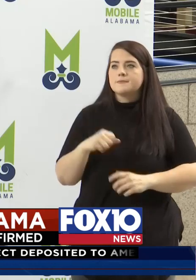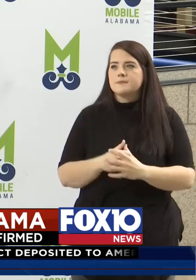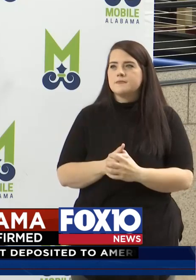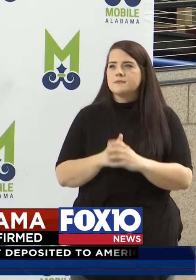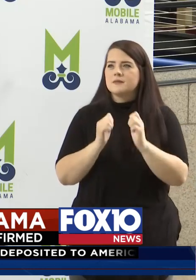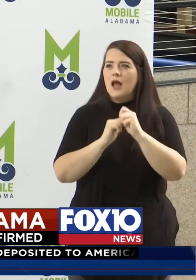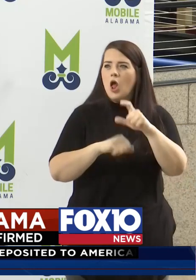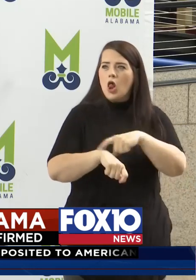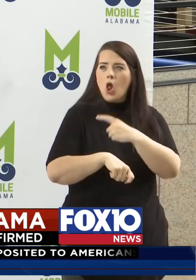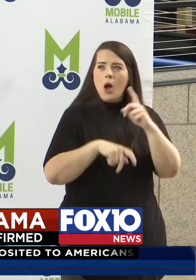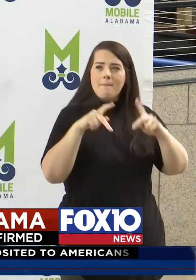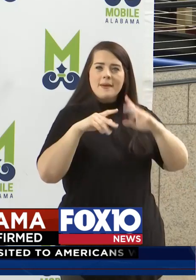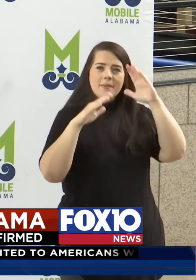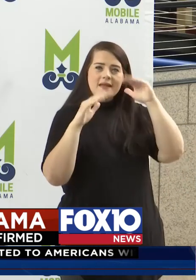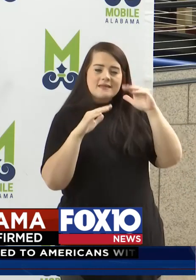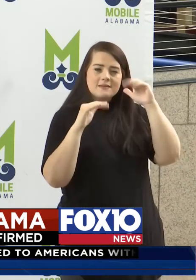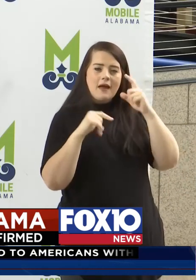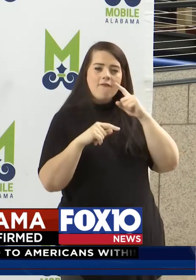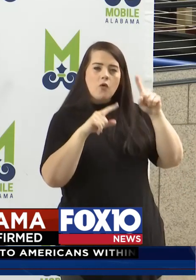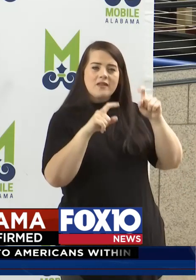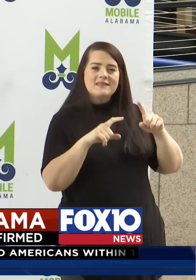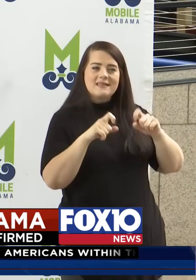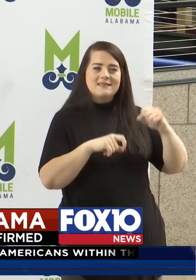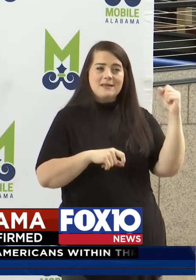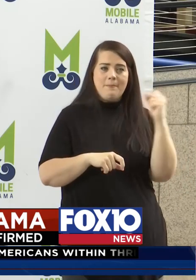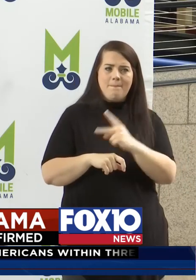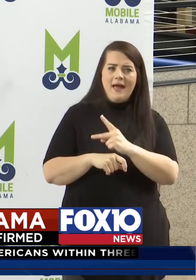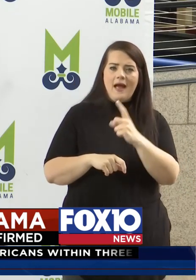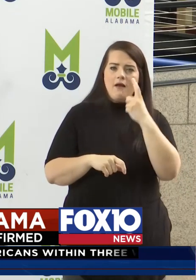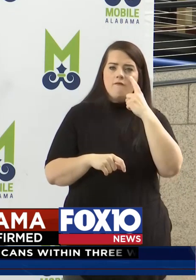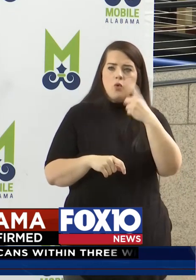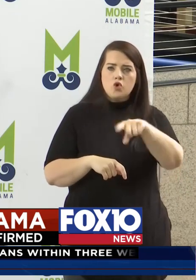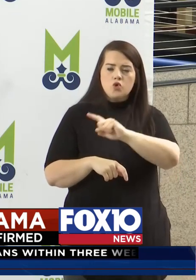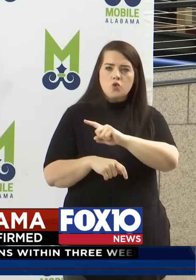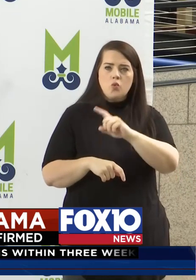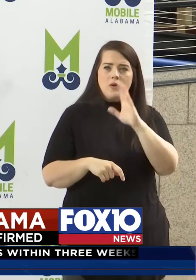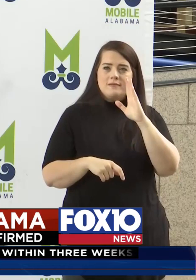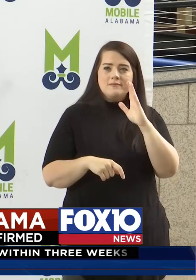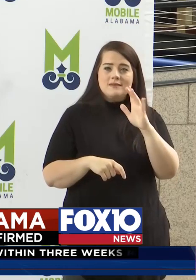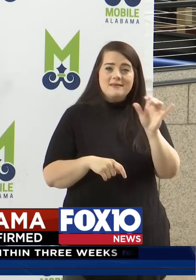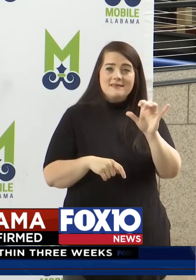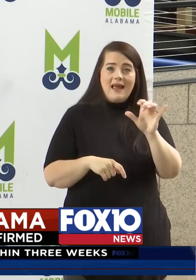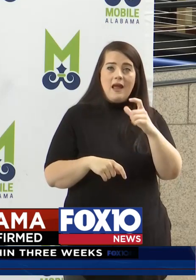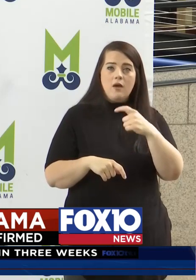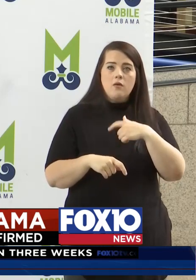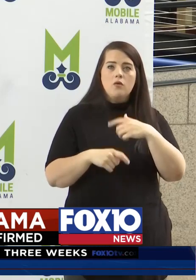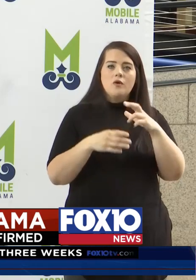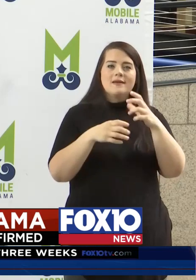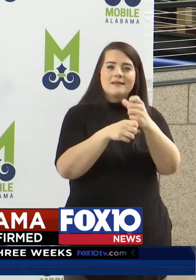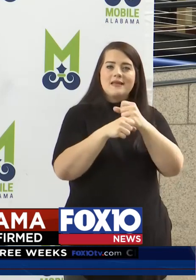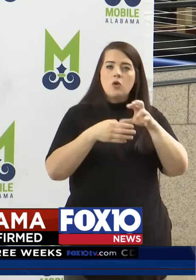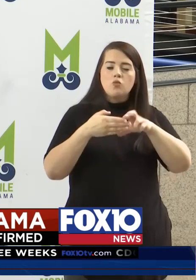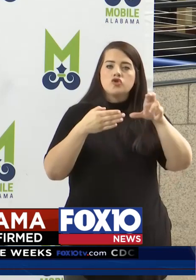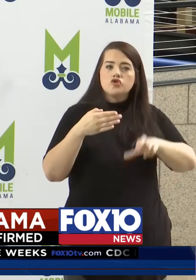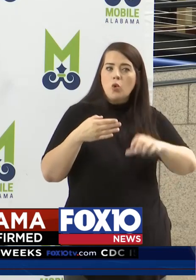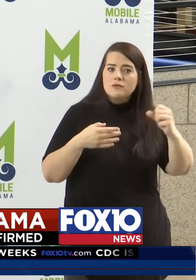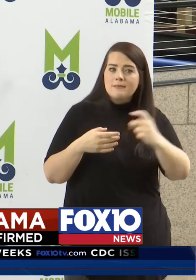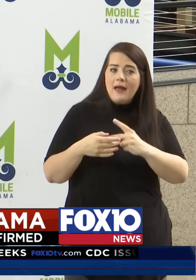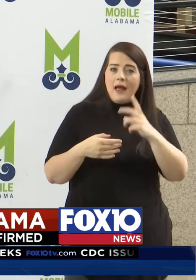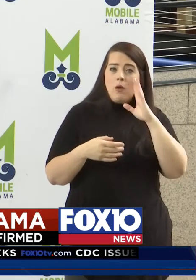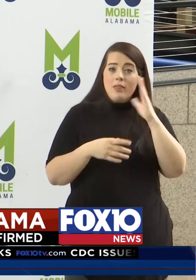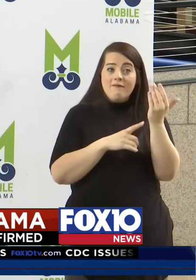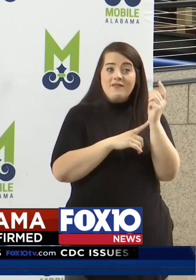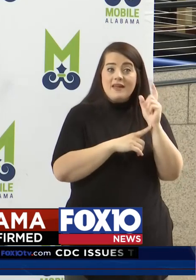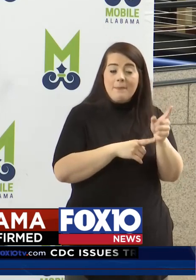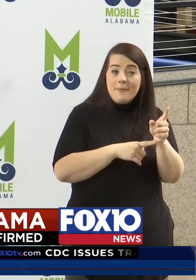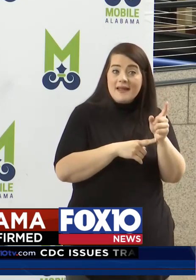How long do people expect testing to come back for you guys? Is it one of those where it's like, if you're hearing from the FDA, if you're doing a 15-minute